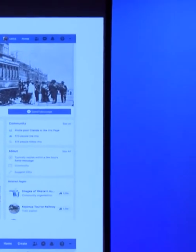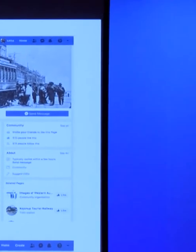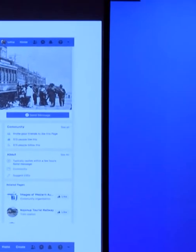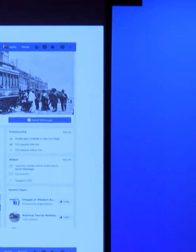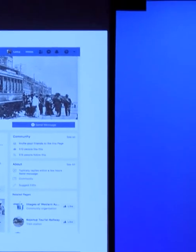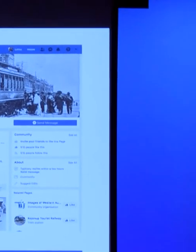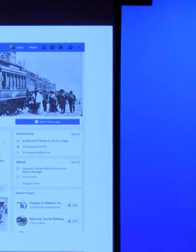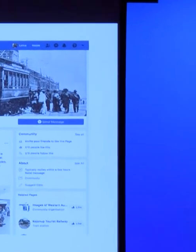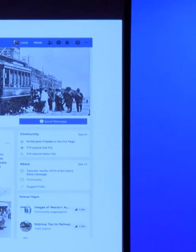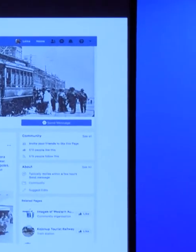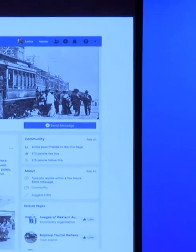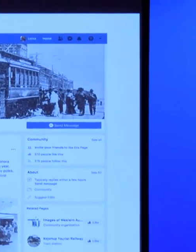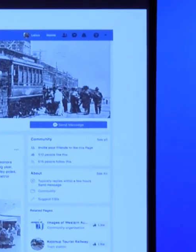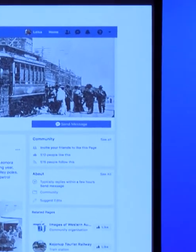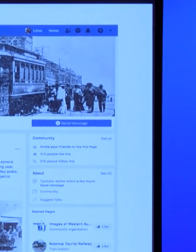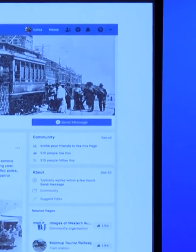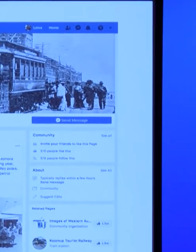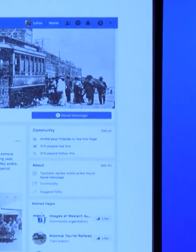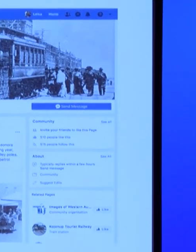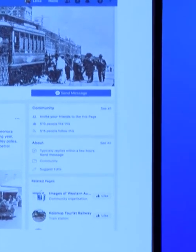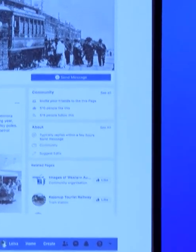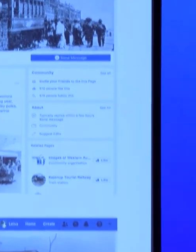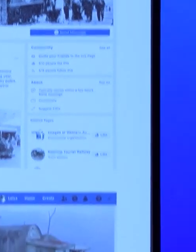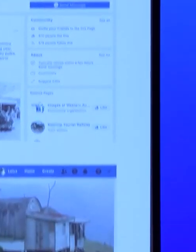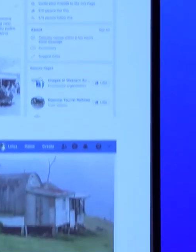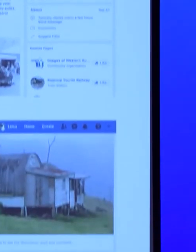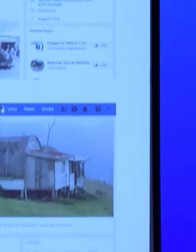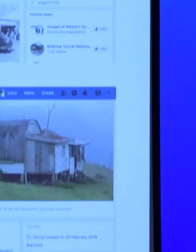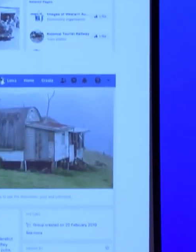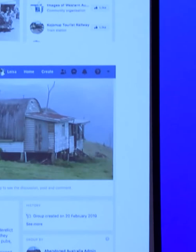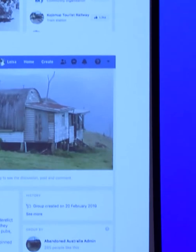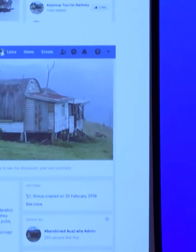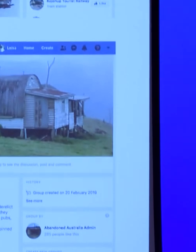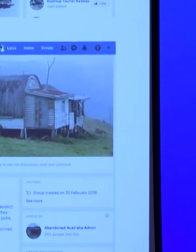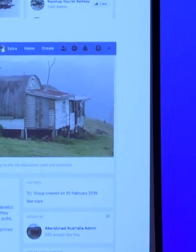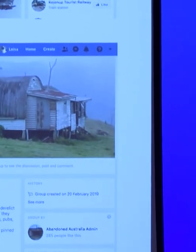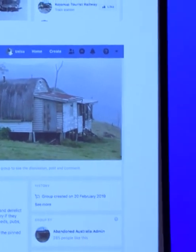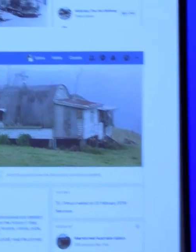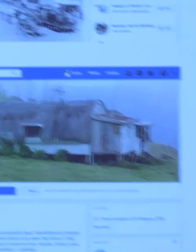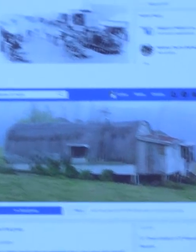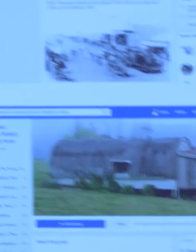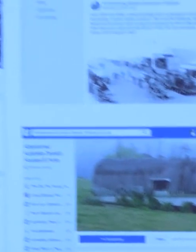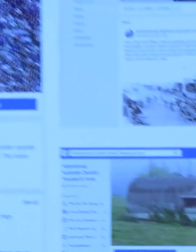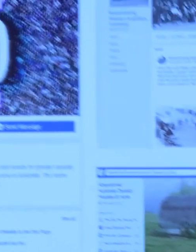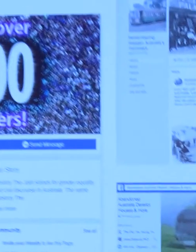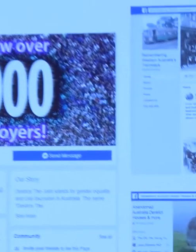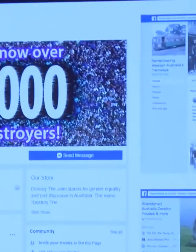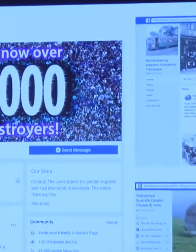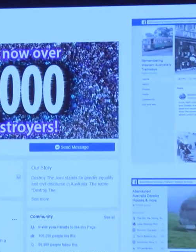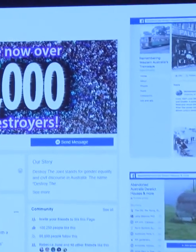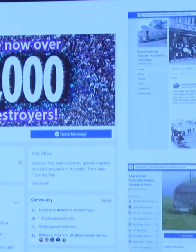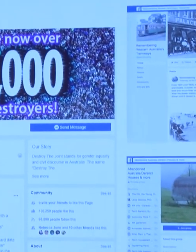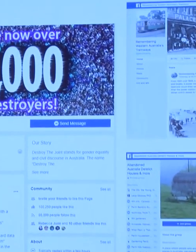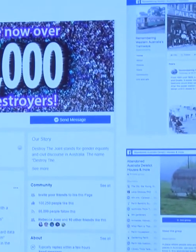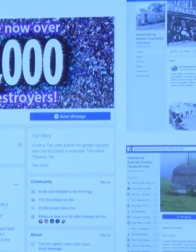my searches. On the left hand side is a group I'm particularly interested in and it has not as yet appeared in the search